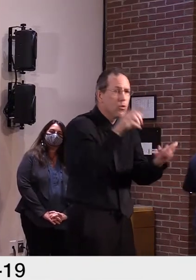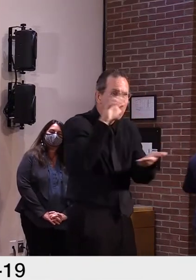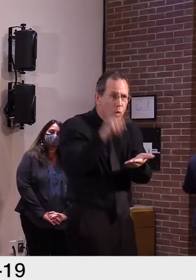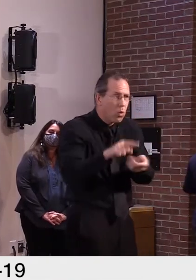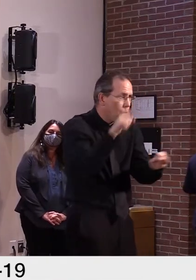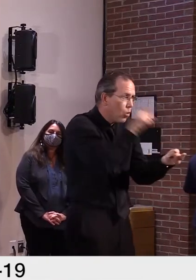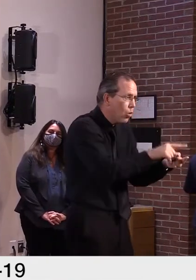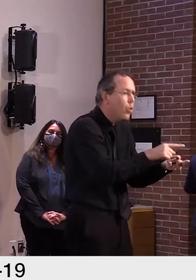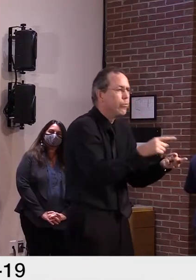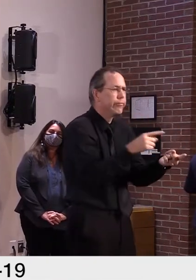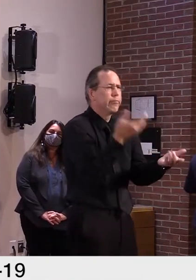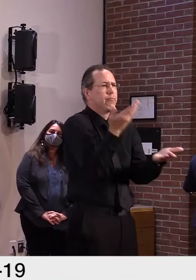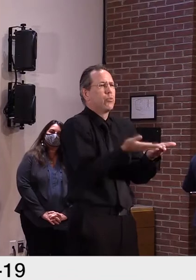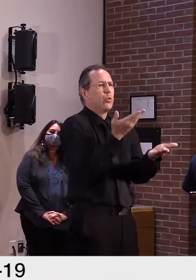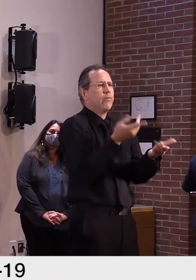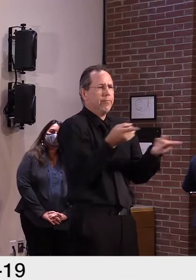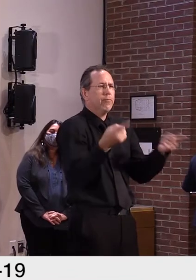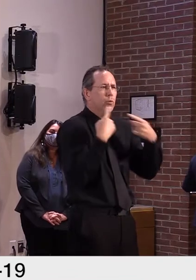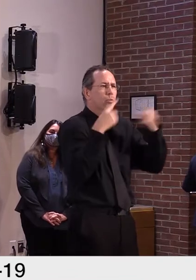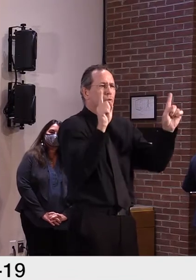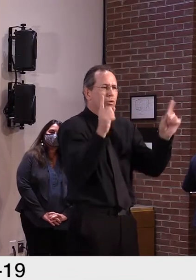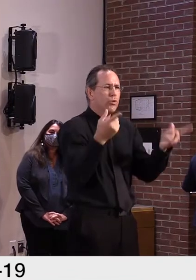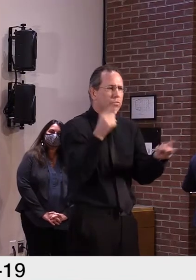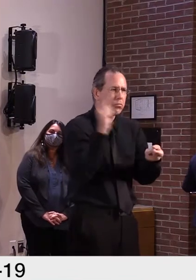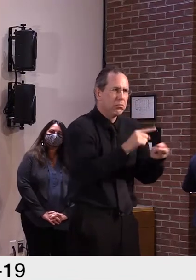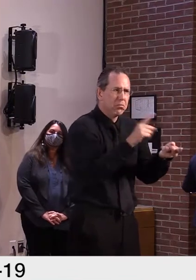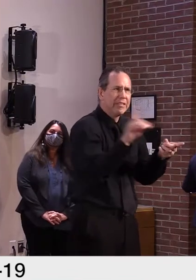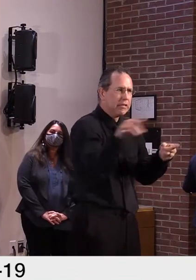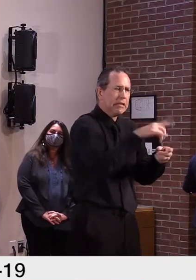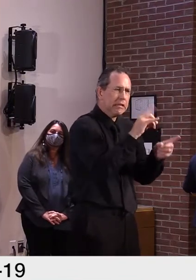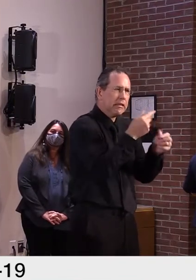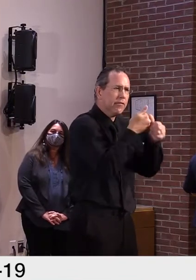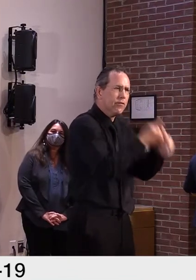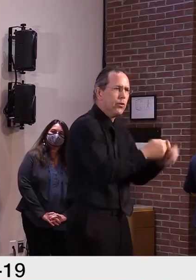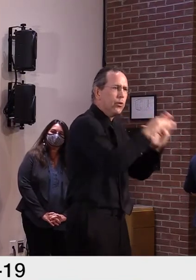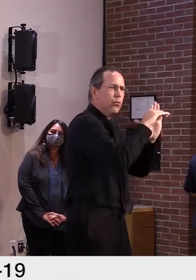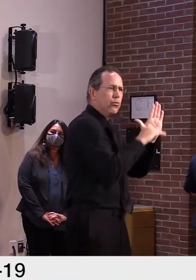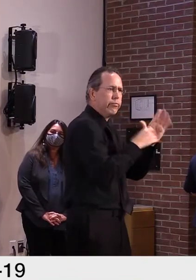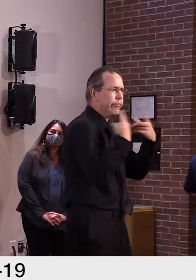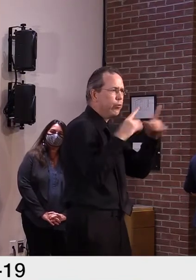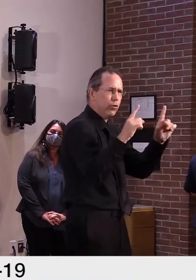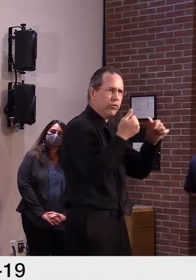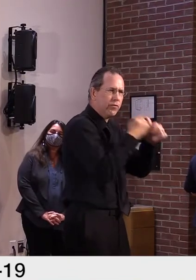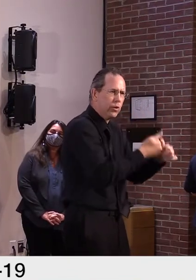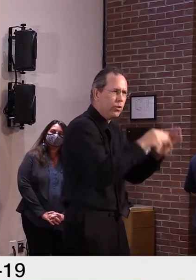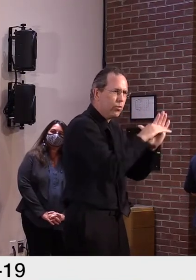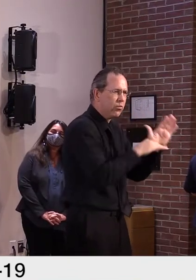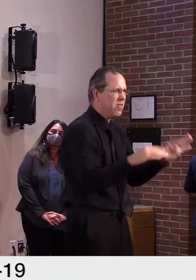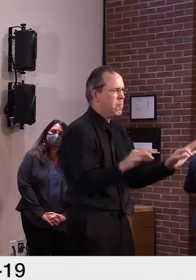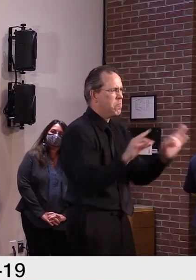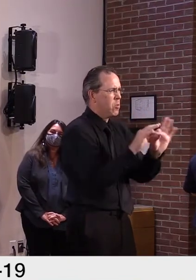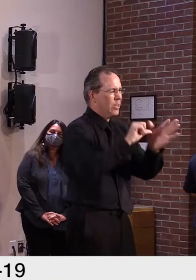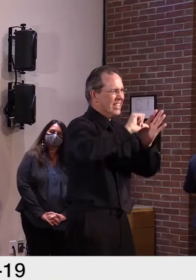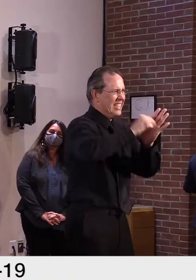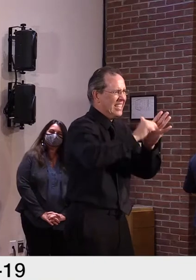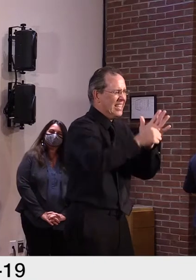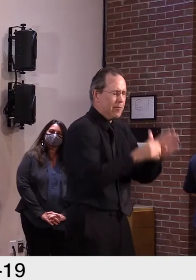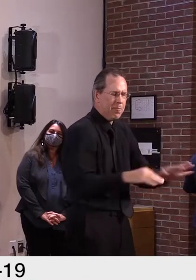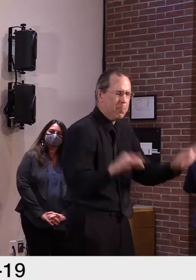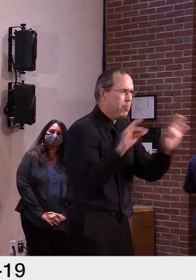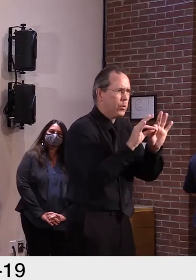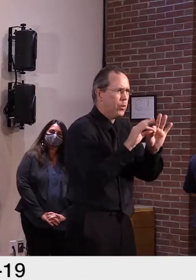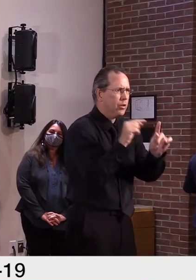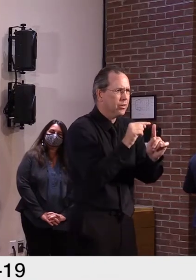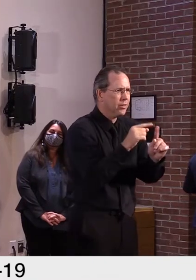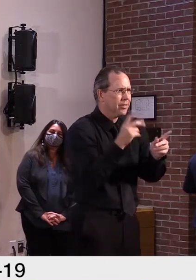how to live our daily lives. But that's so critical and it's been the ingredient of our success. So